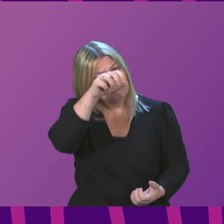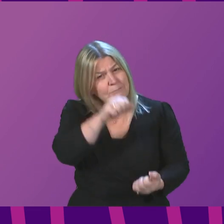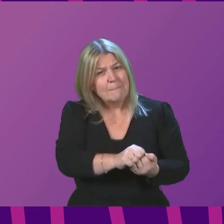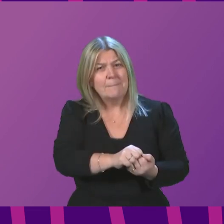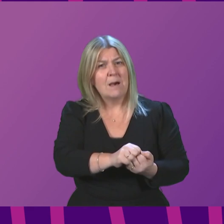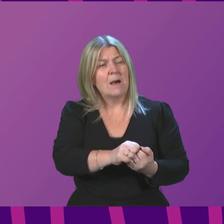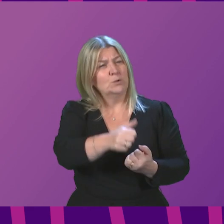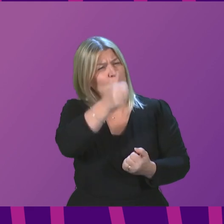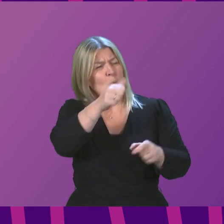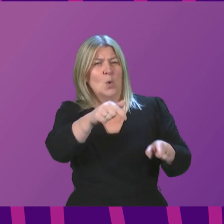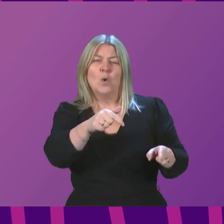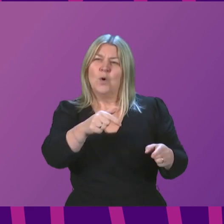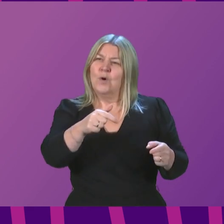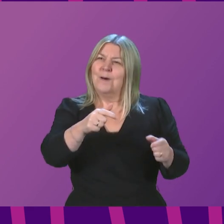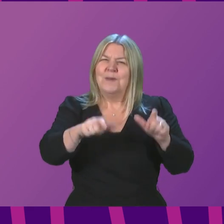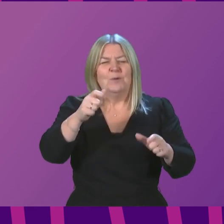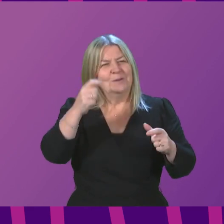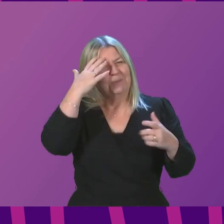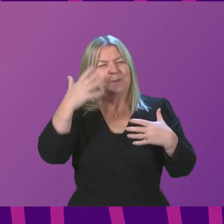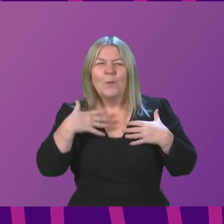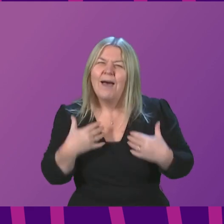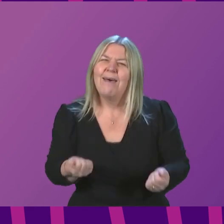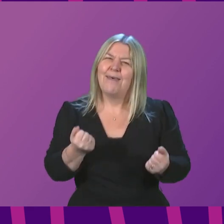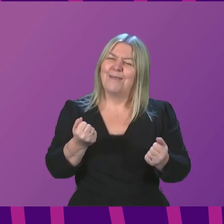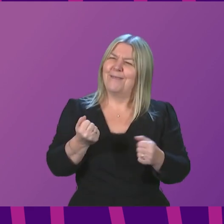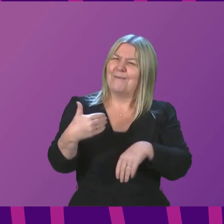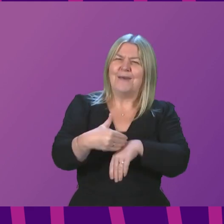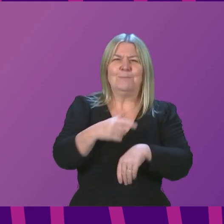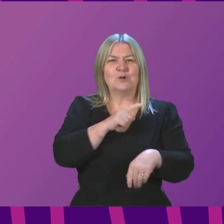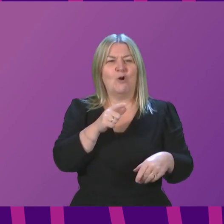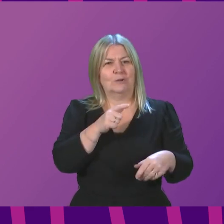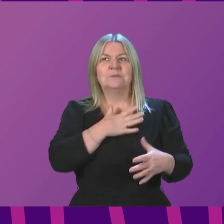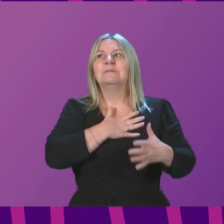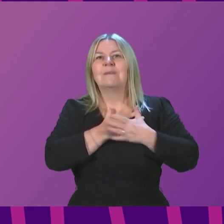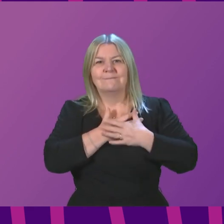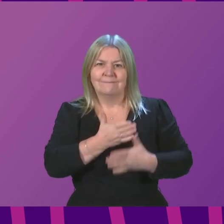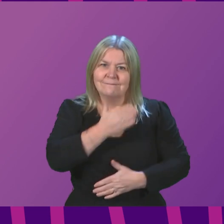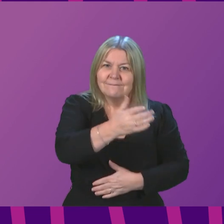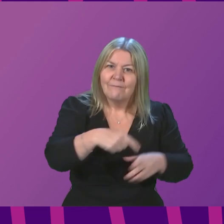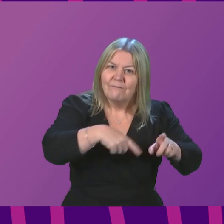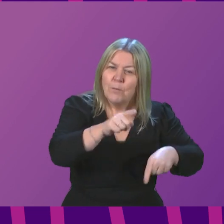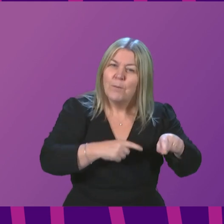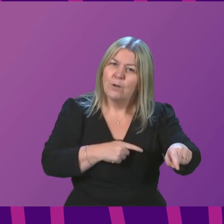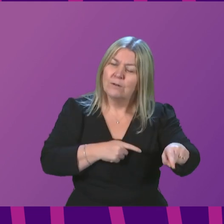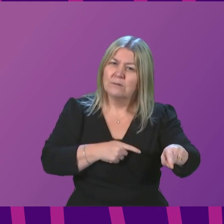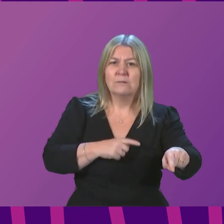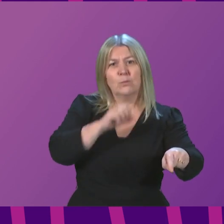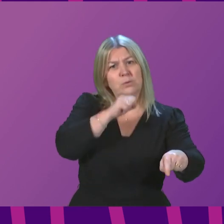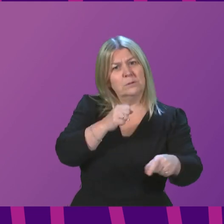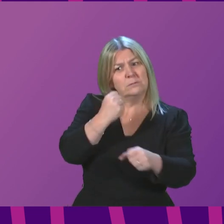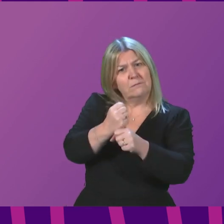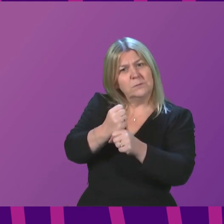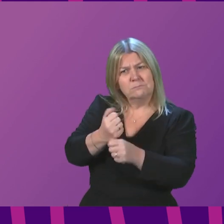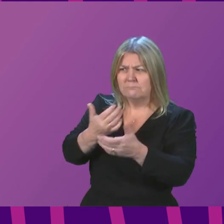in the mental health of hundreds of thousands of people in our communities, and will the Government provide additional support to protect the mental health of fans?